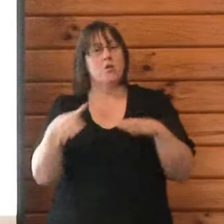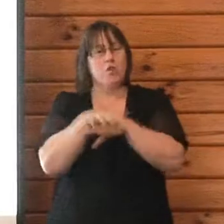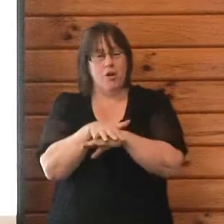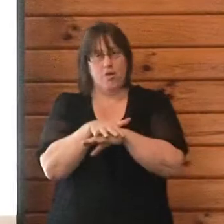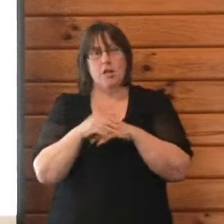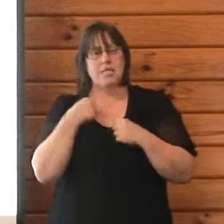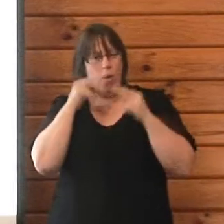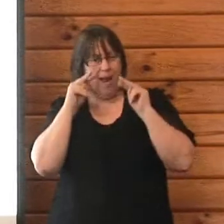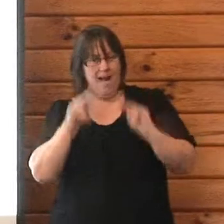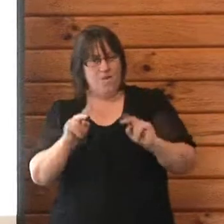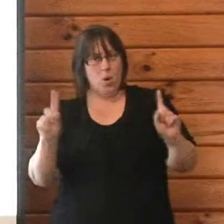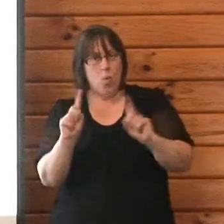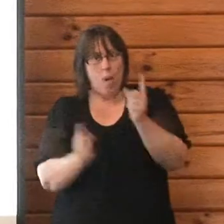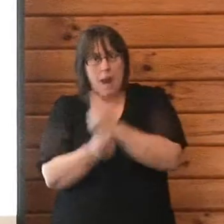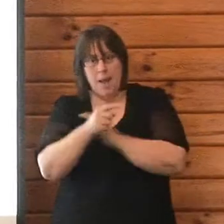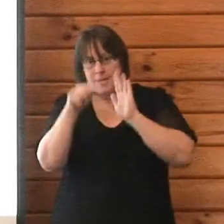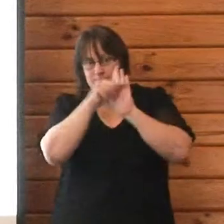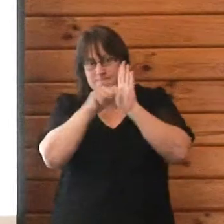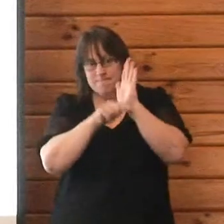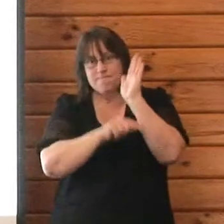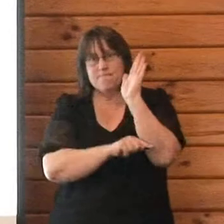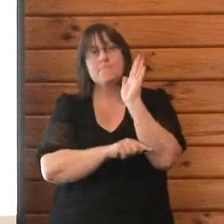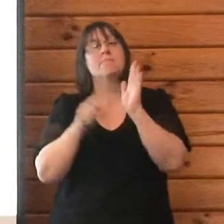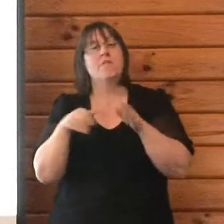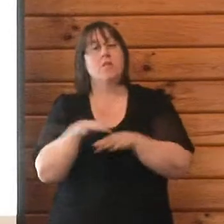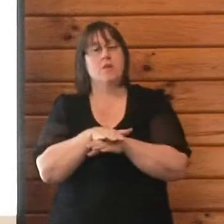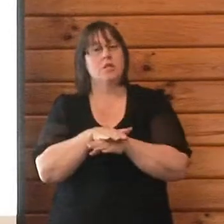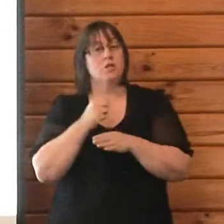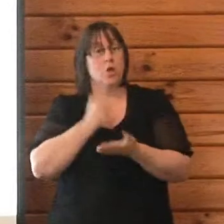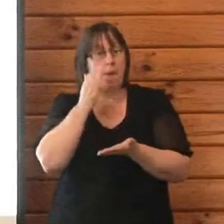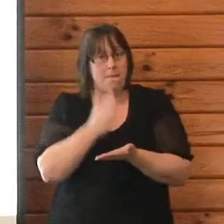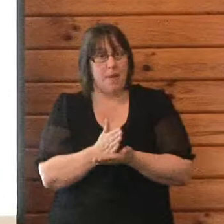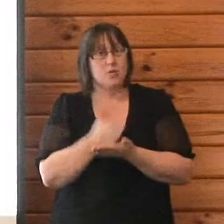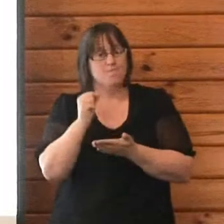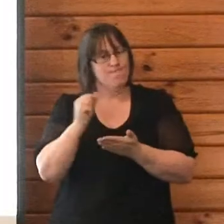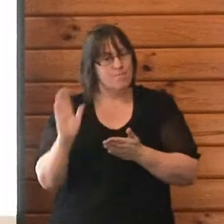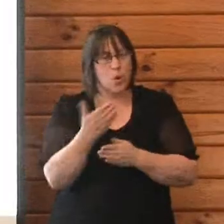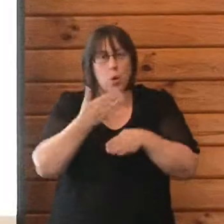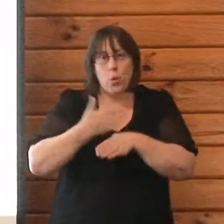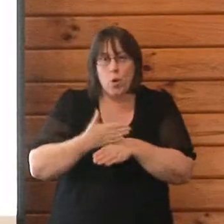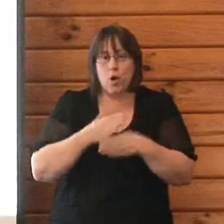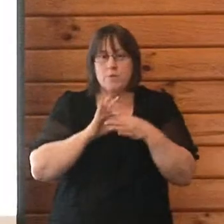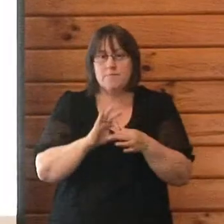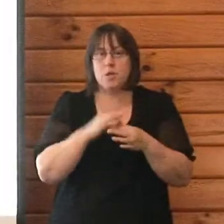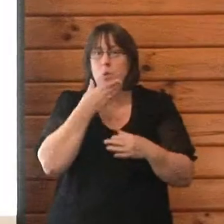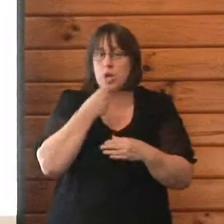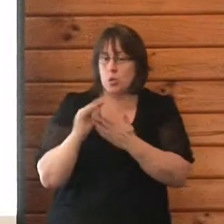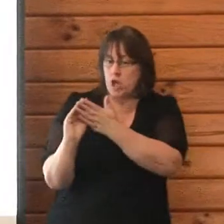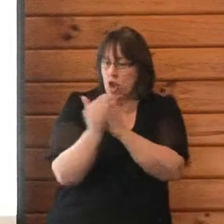that we guide all our work on. We try to use community led approaches. We